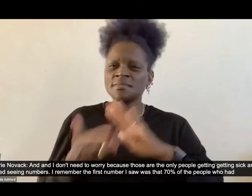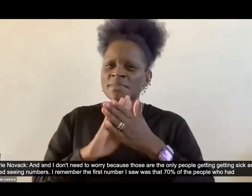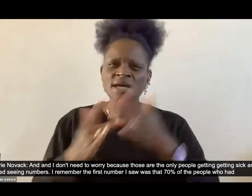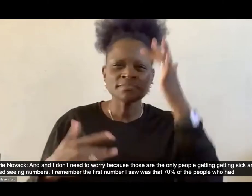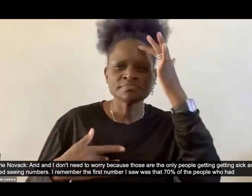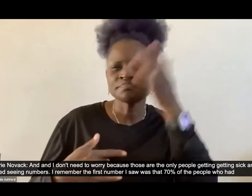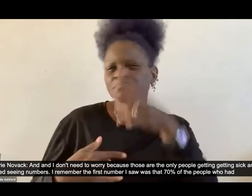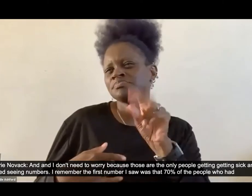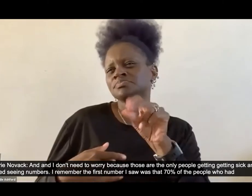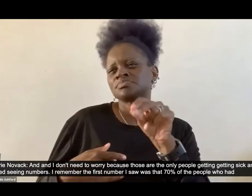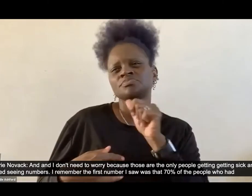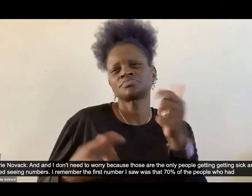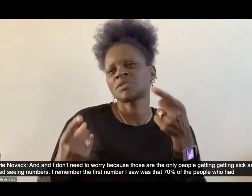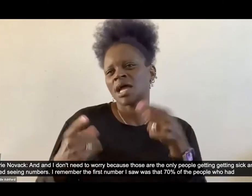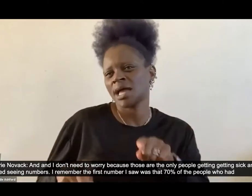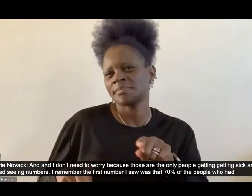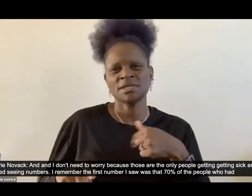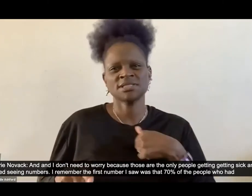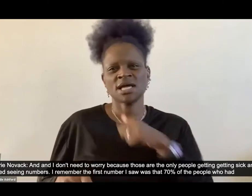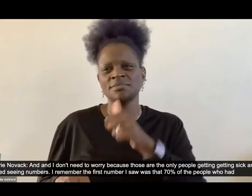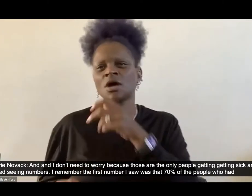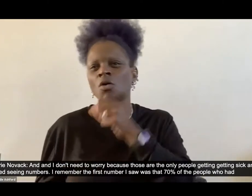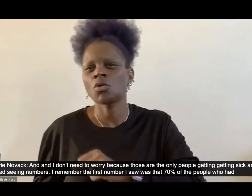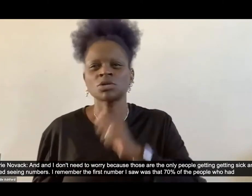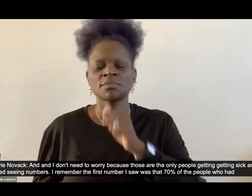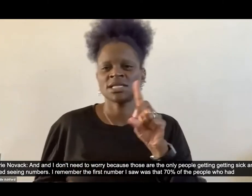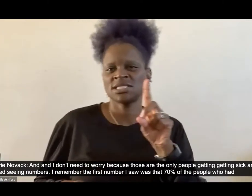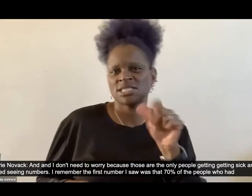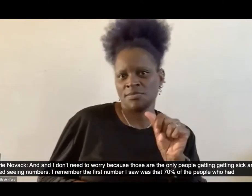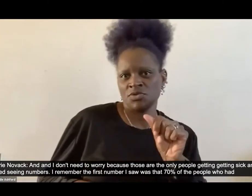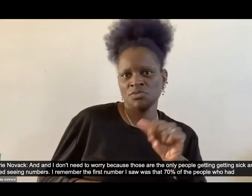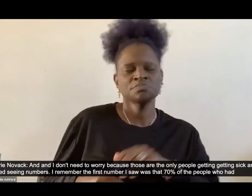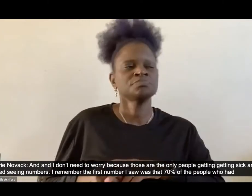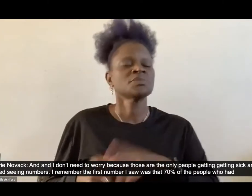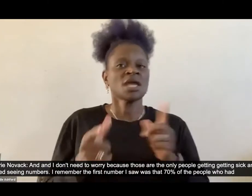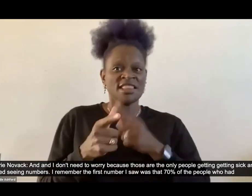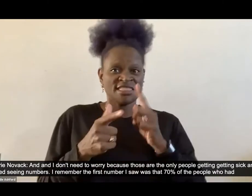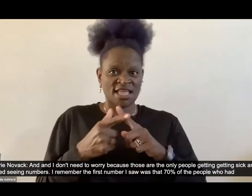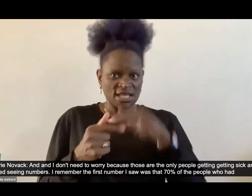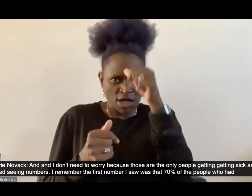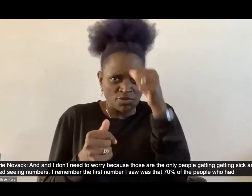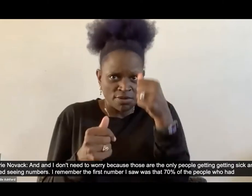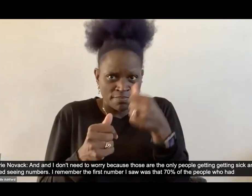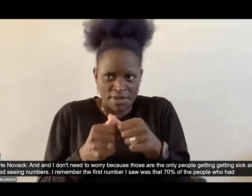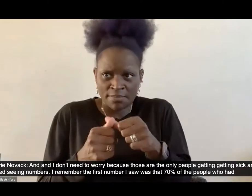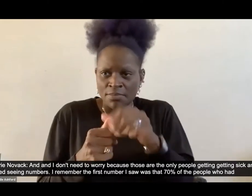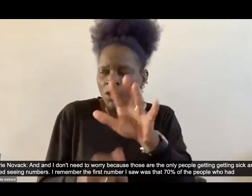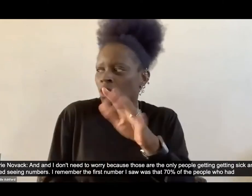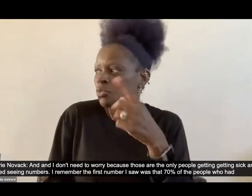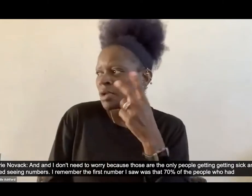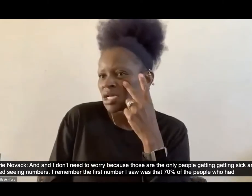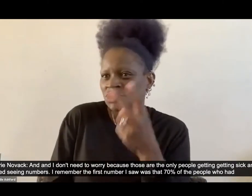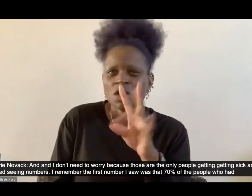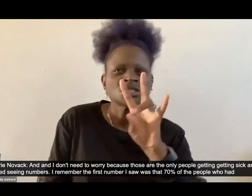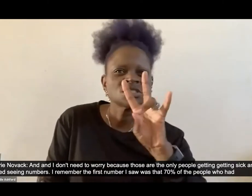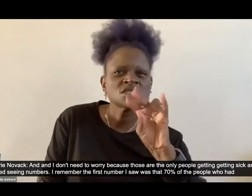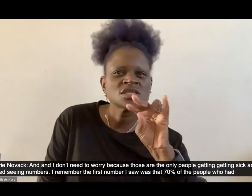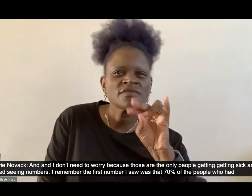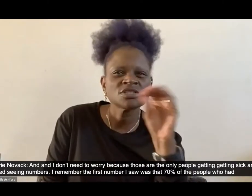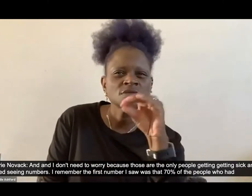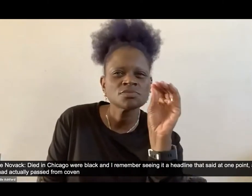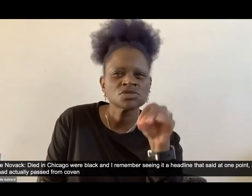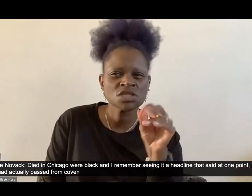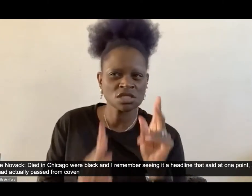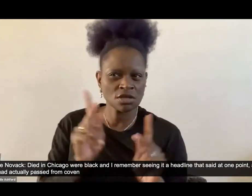we started seeing numbers, um, I remember the first number I saw was that 70% of the people who had,